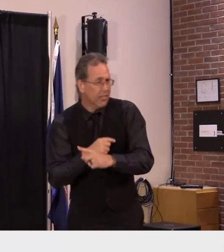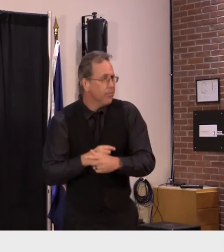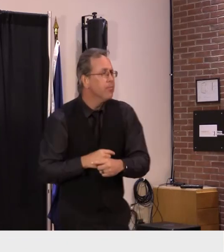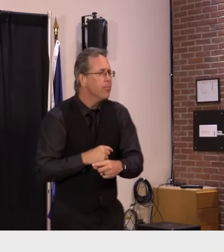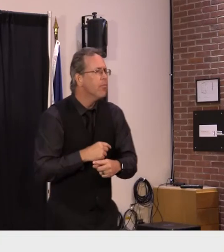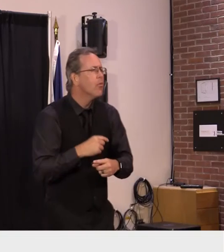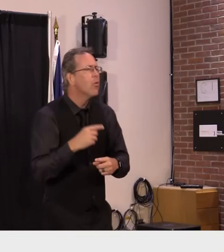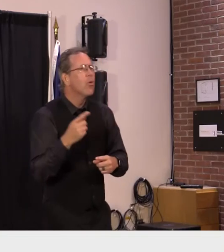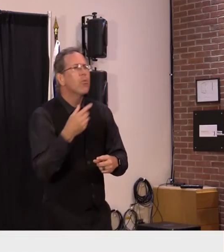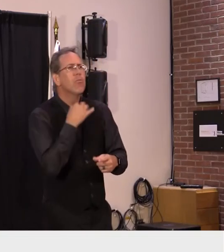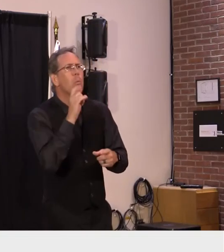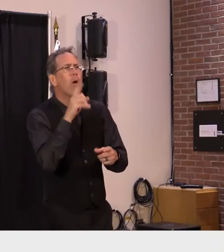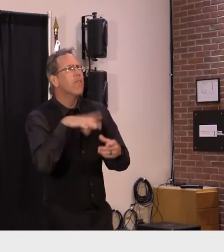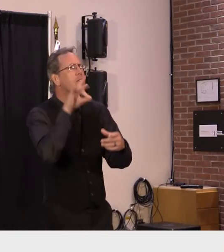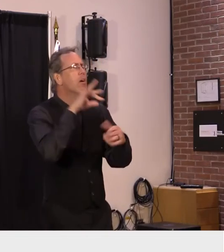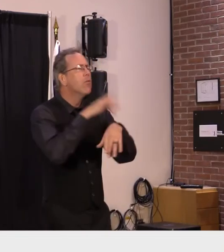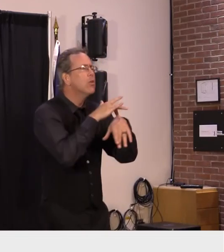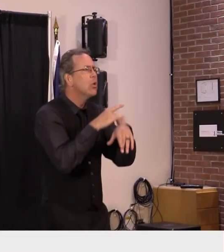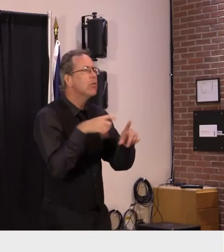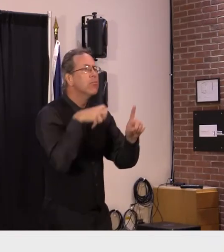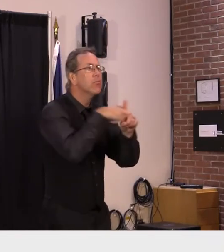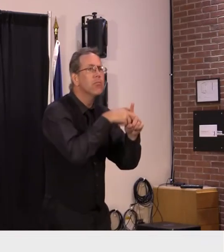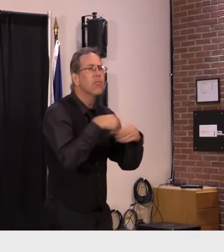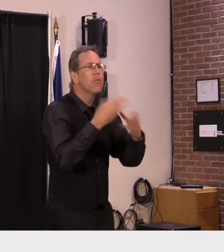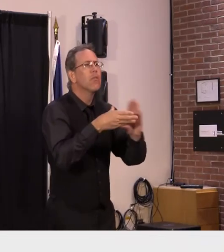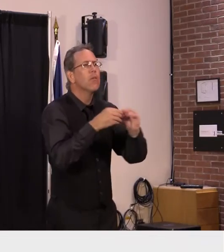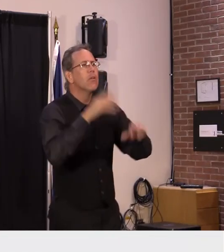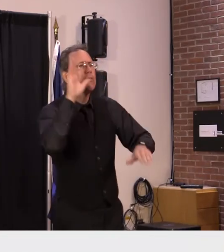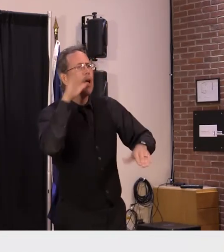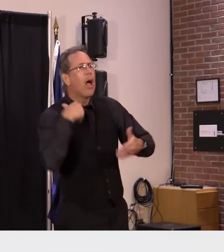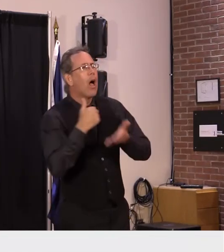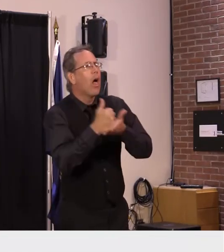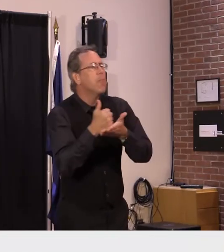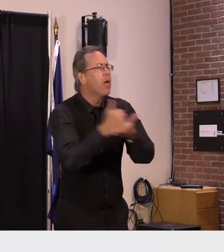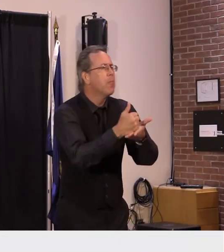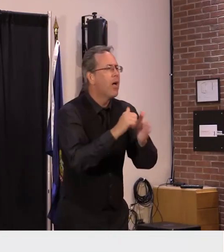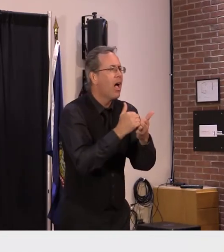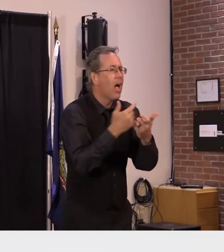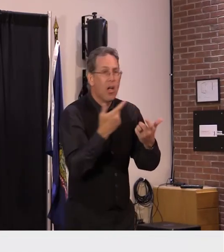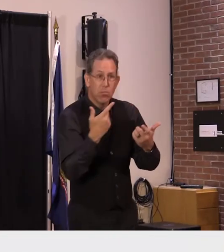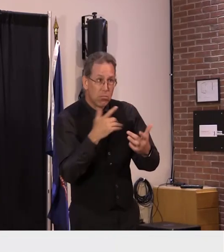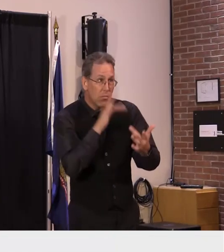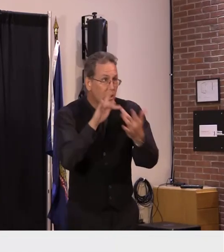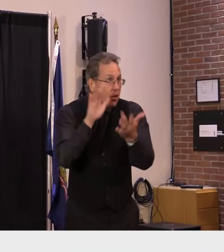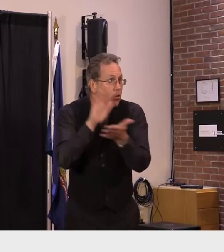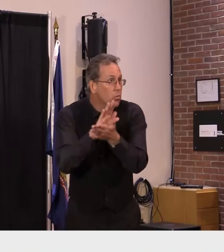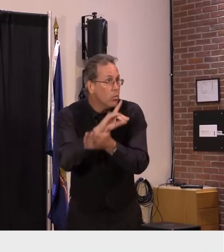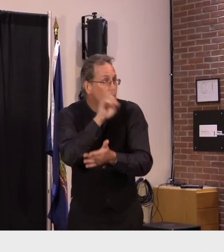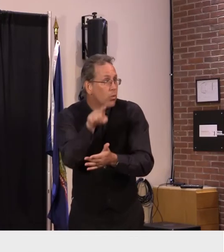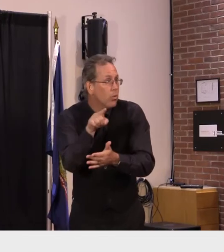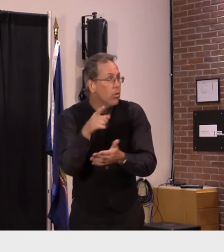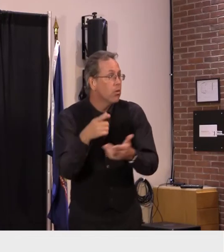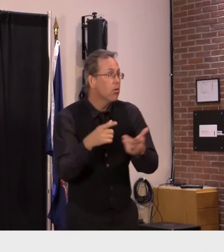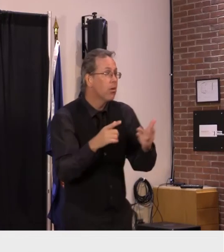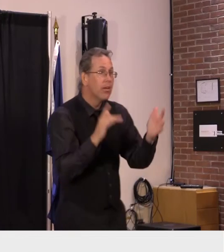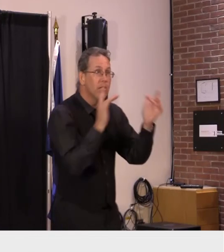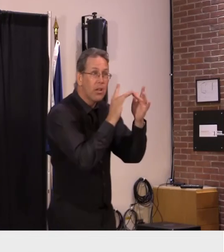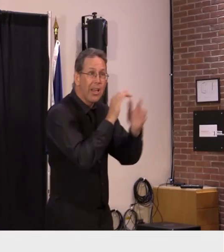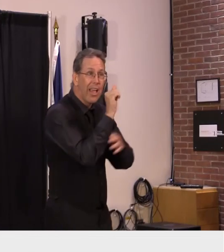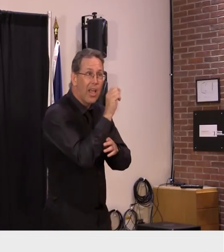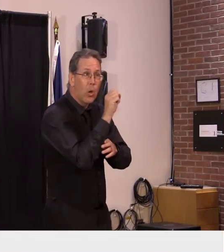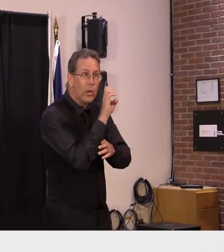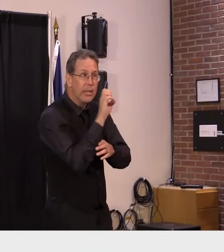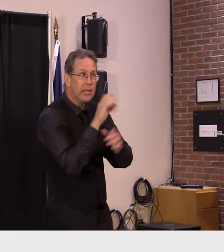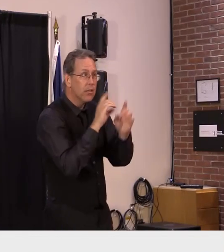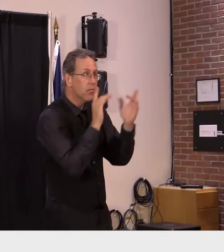step up and help should they be going to their local schools is there a program through aoe how how can they get involved yeah i think the first